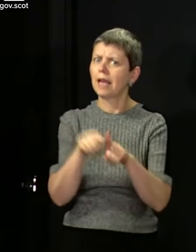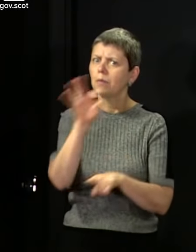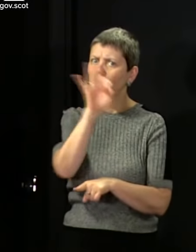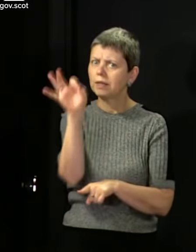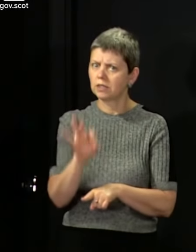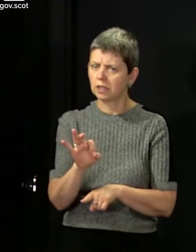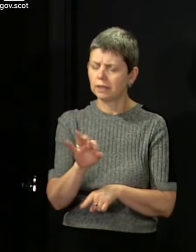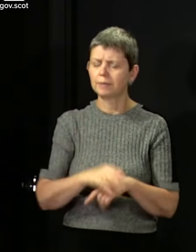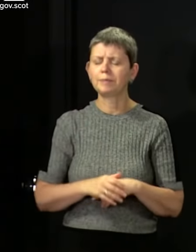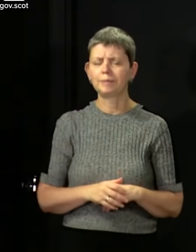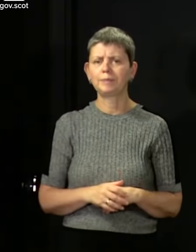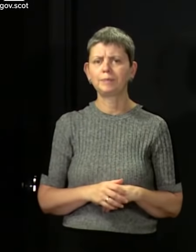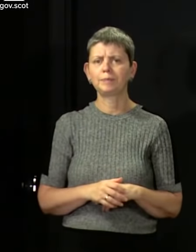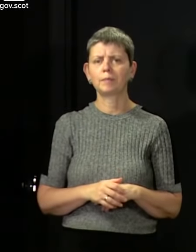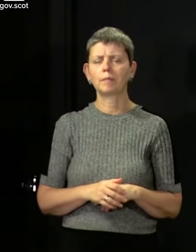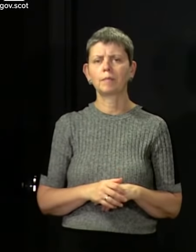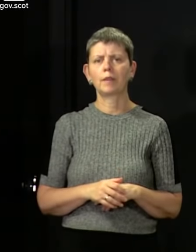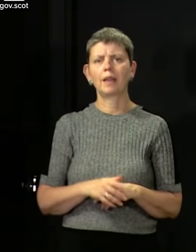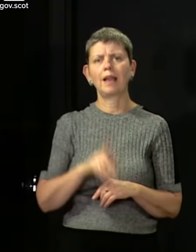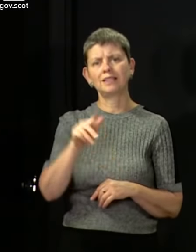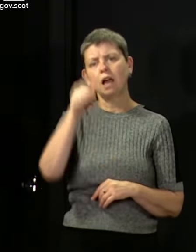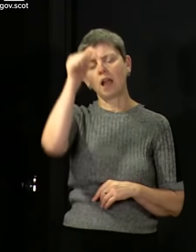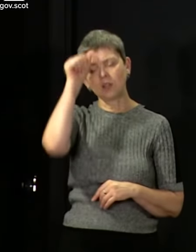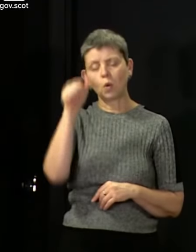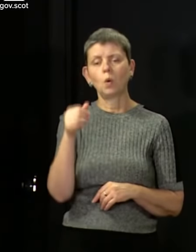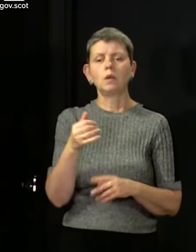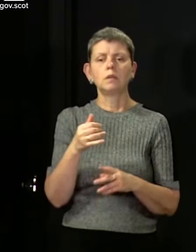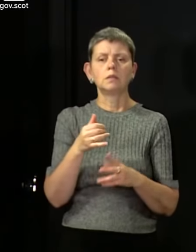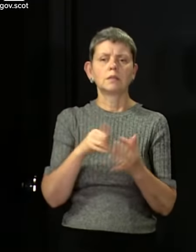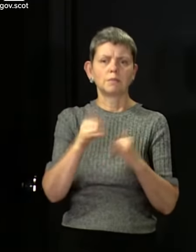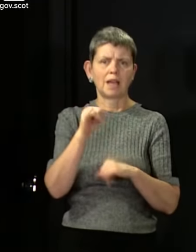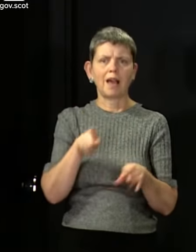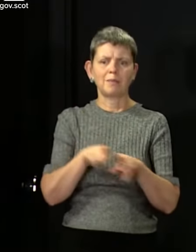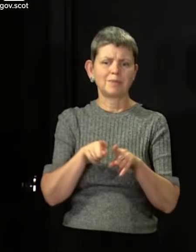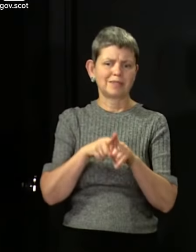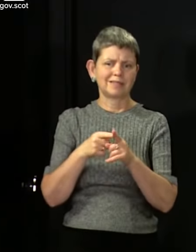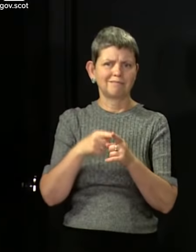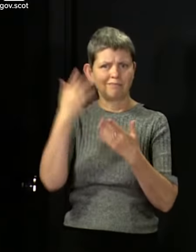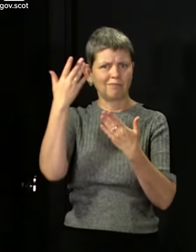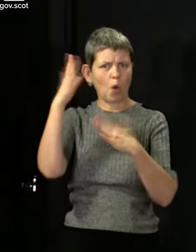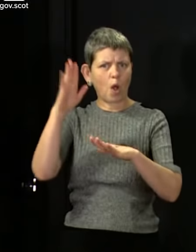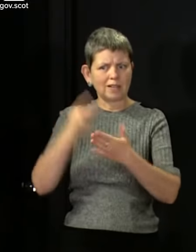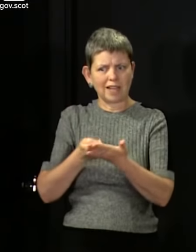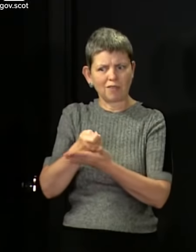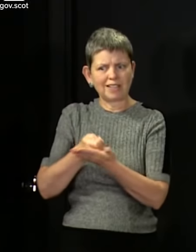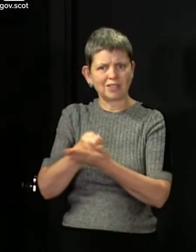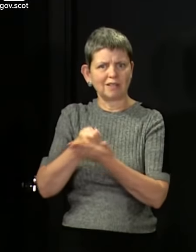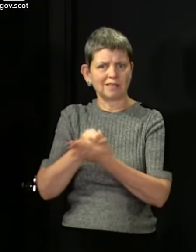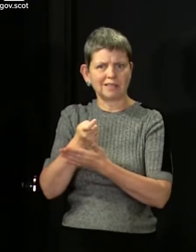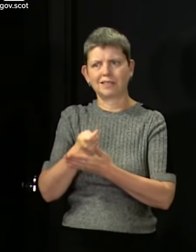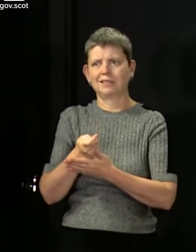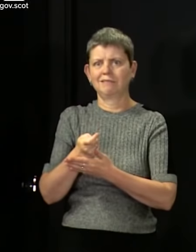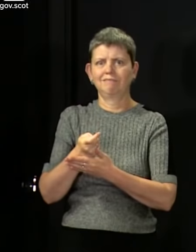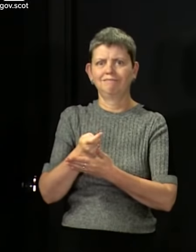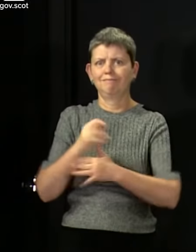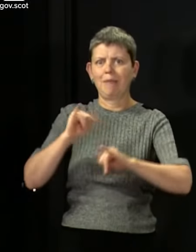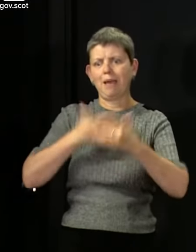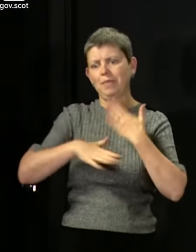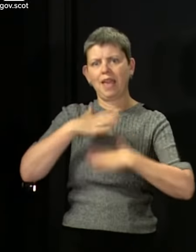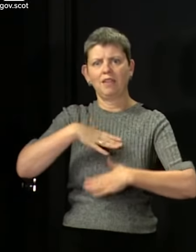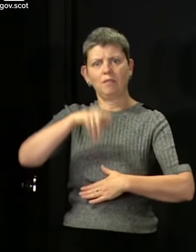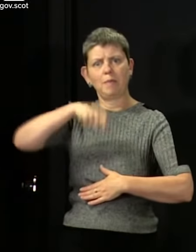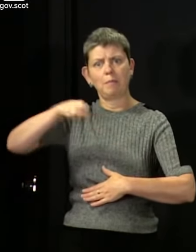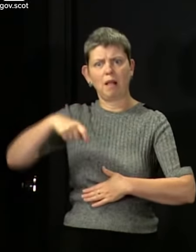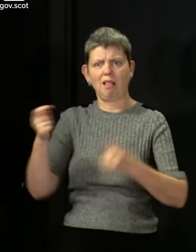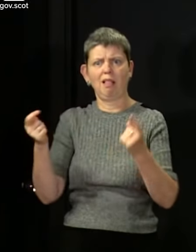you know, often claims of antisocial behaviour around short-term holiday lets. And the point I made then, and I would say if any